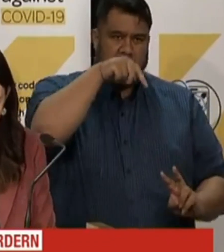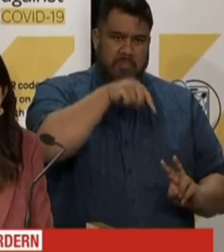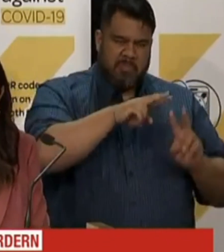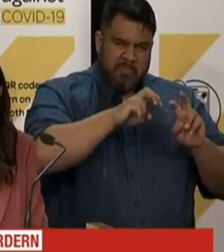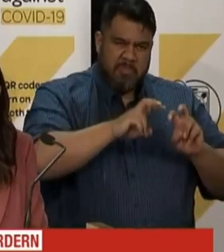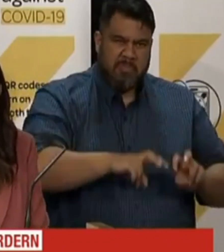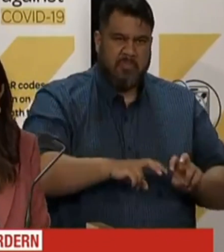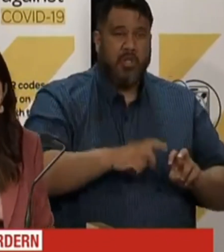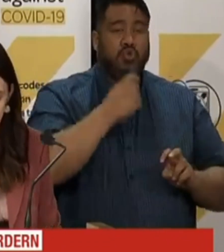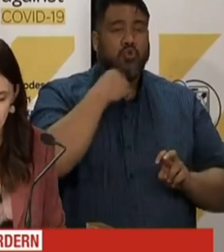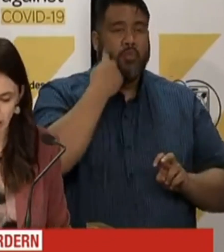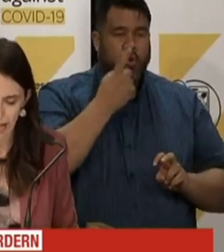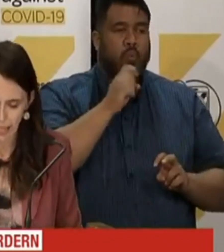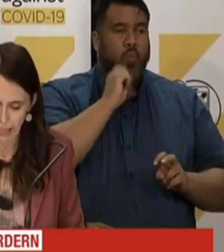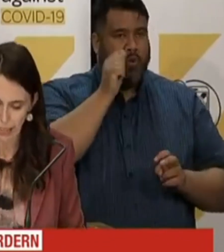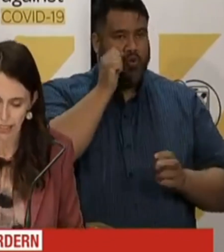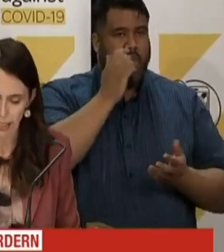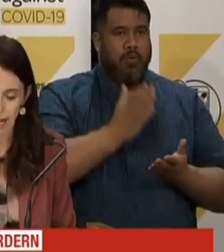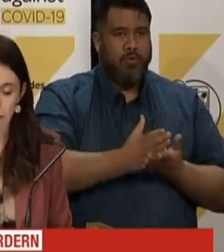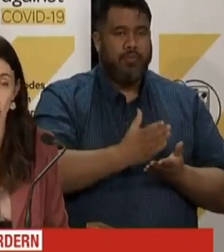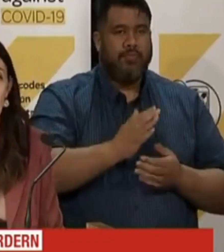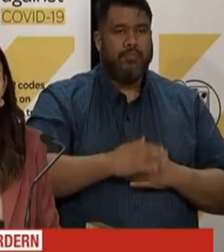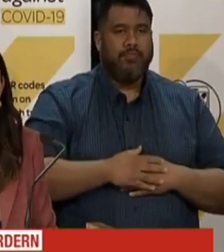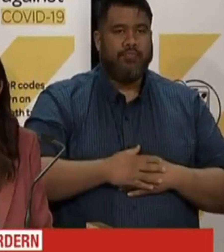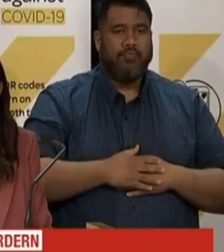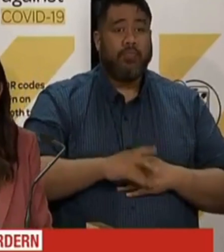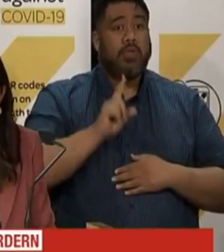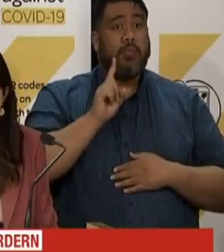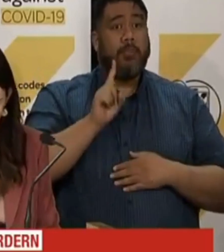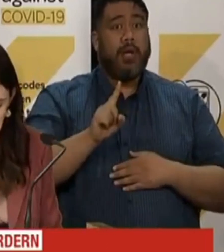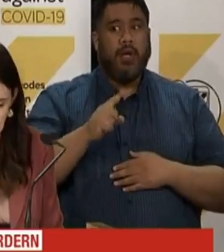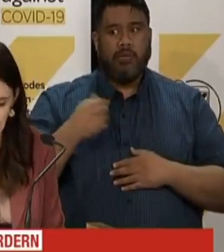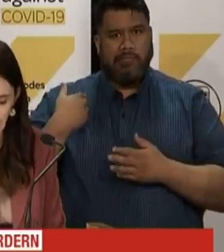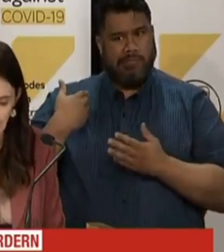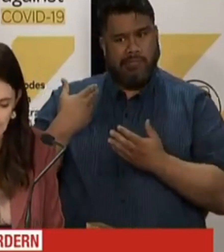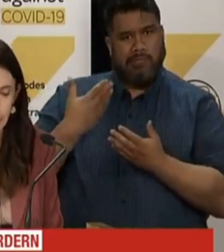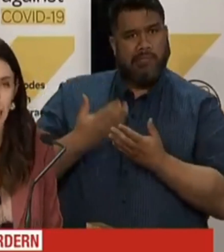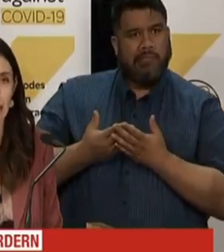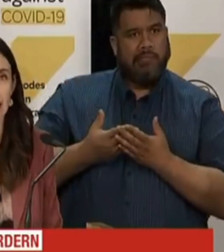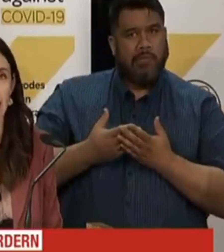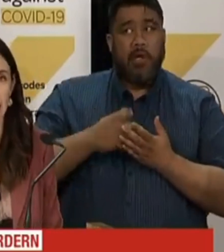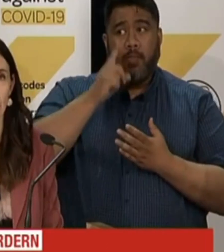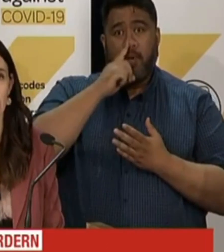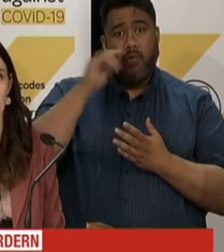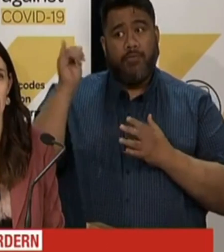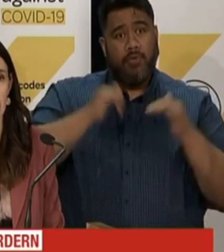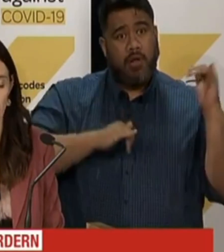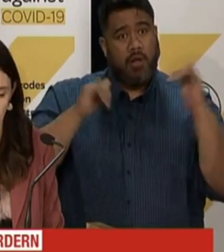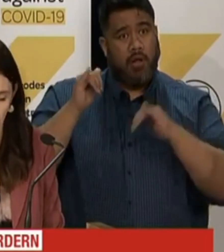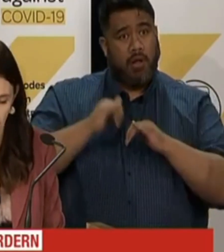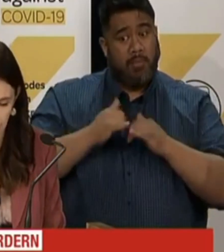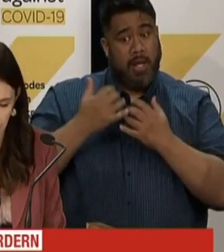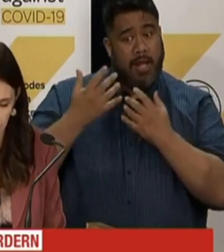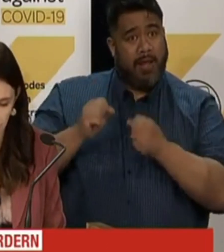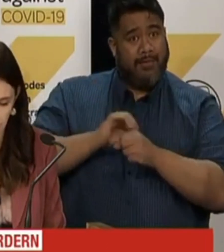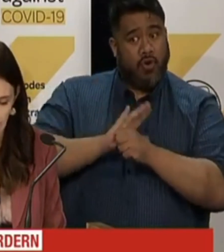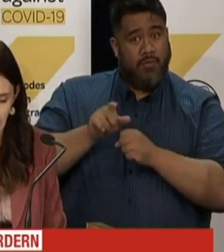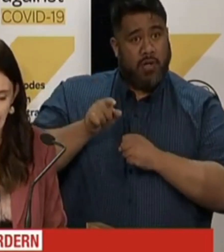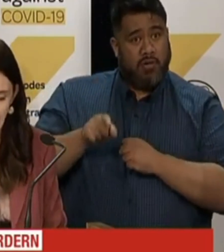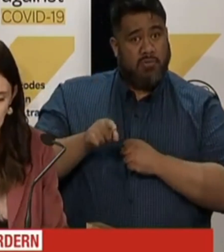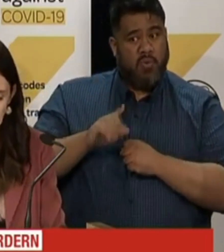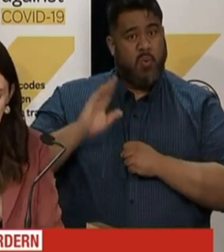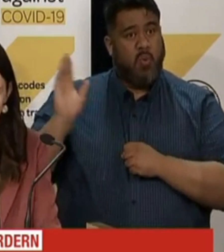every case we have had in MIQ recently has been the Delta variant of COVID